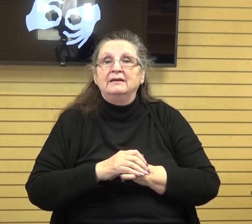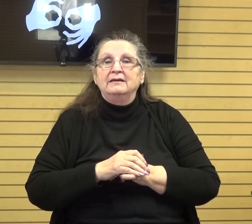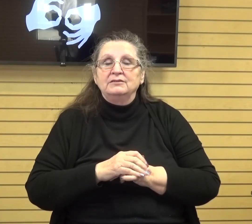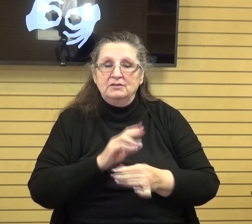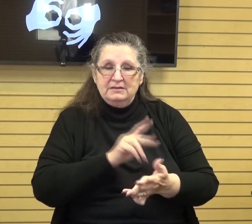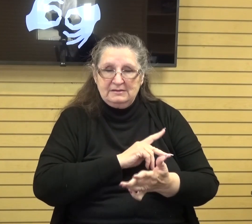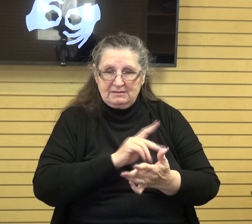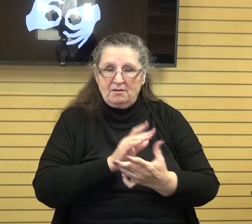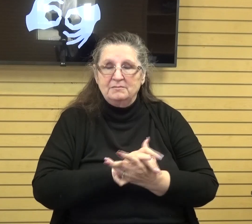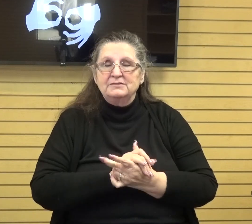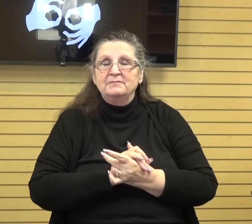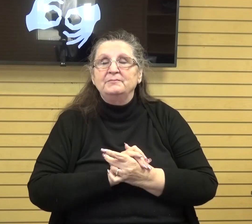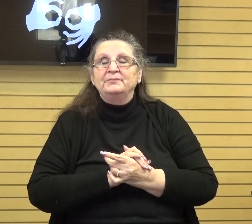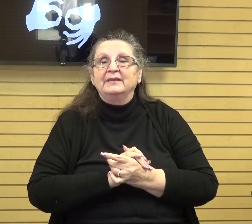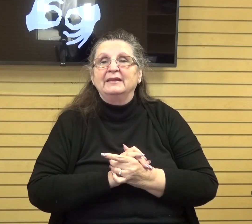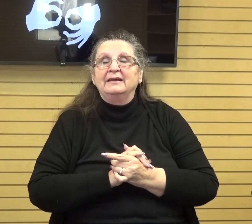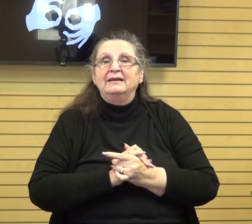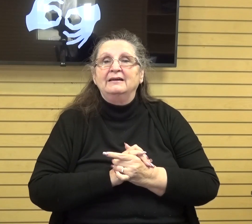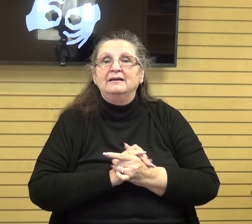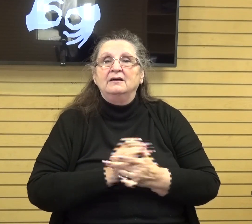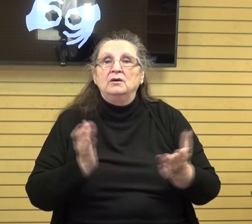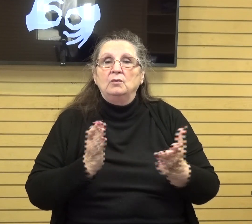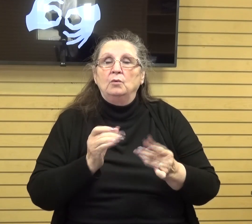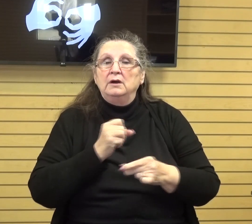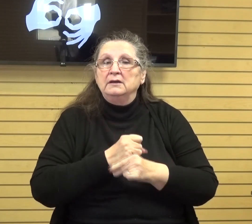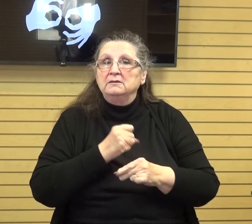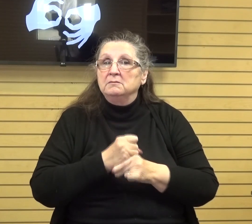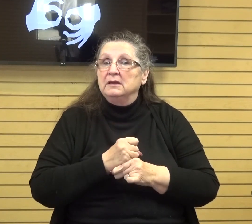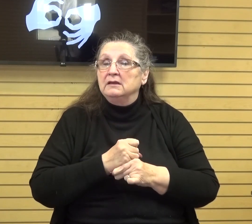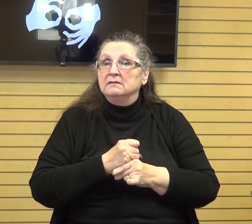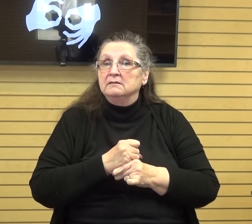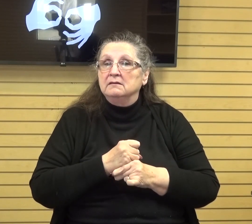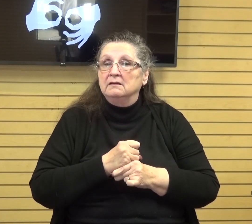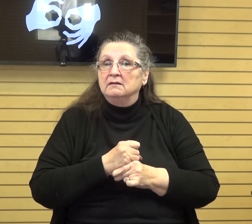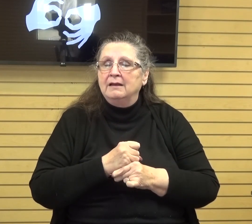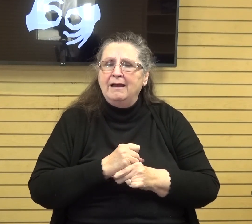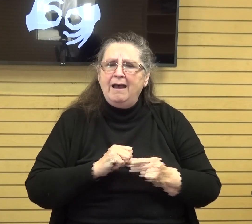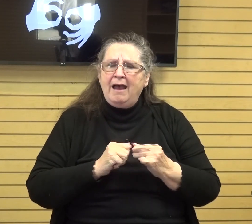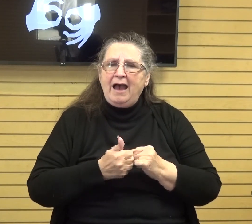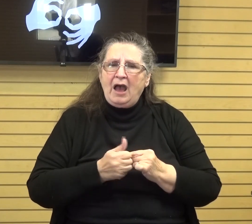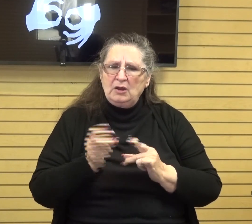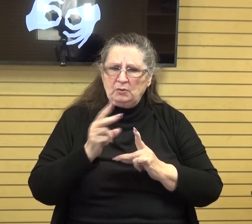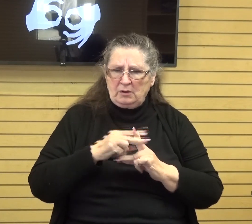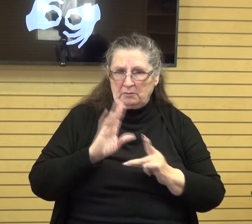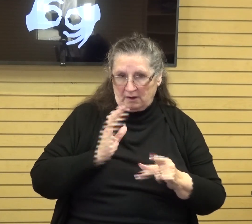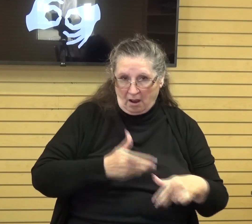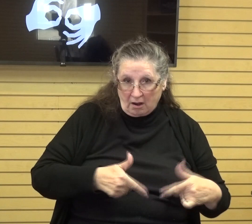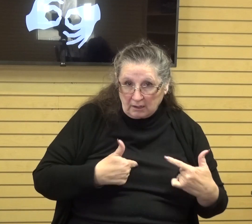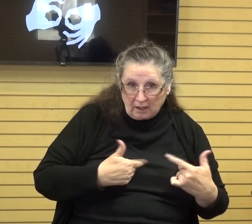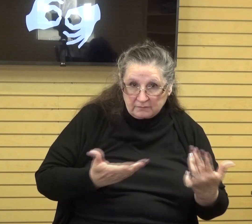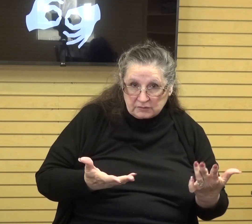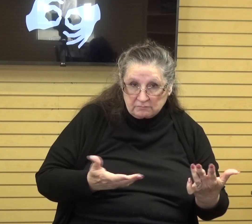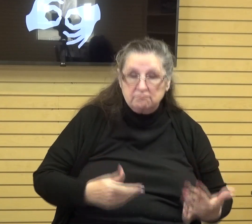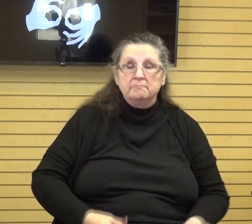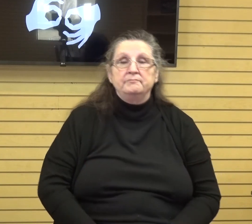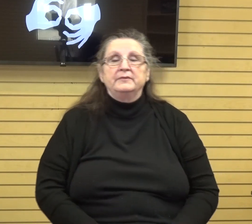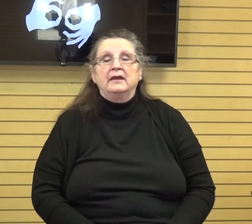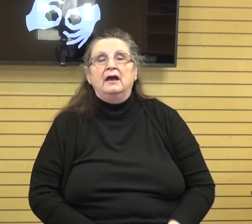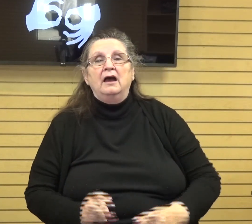so what makes it how do we apply it to our lives how do we apply it